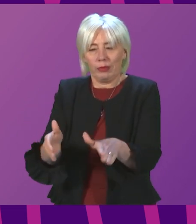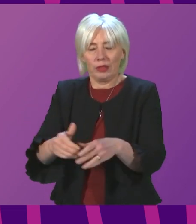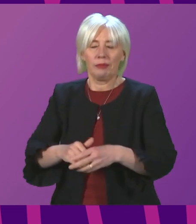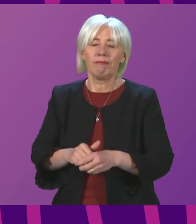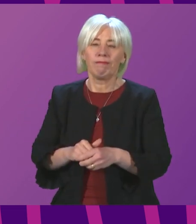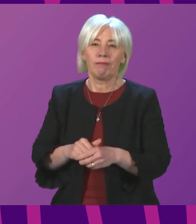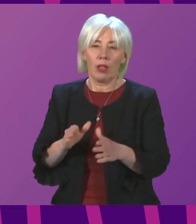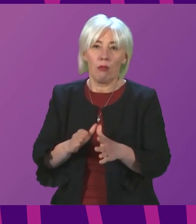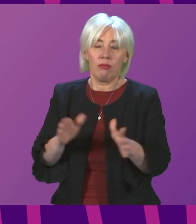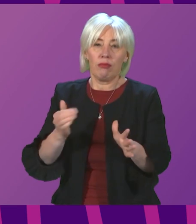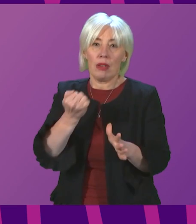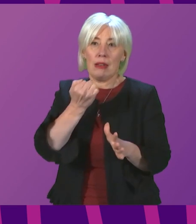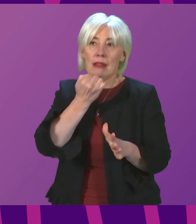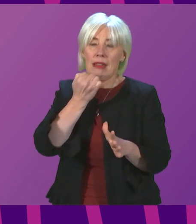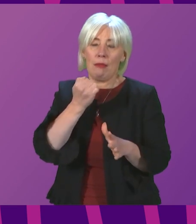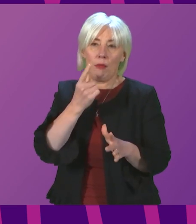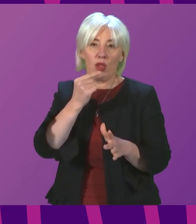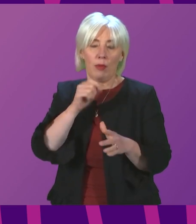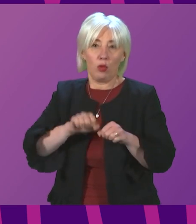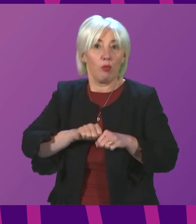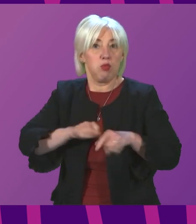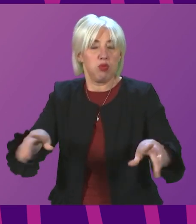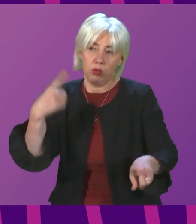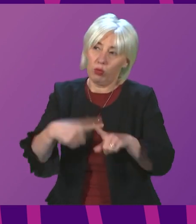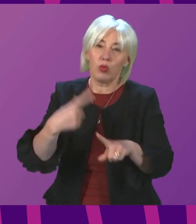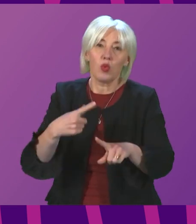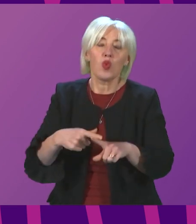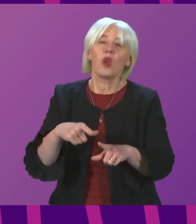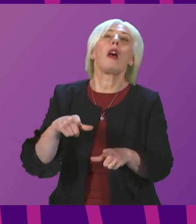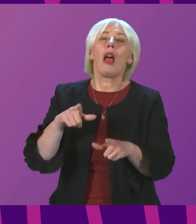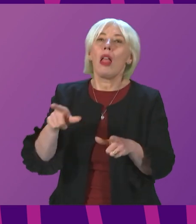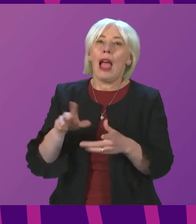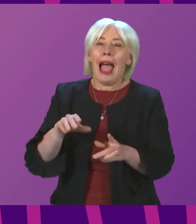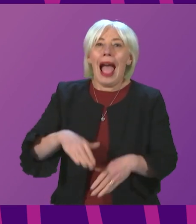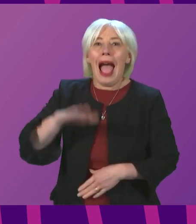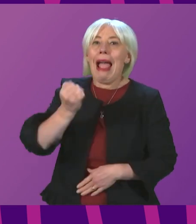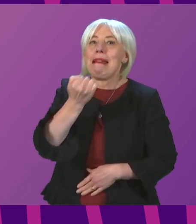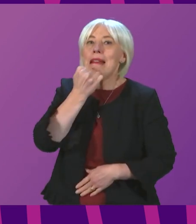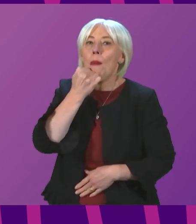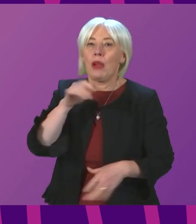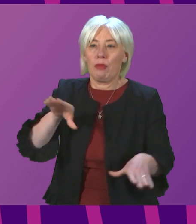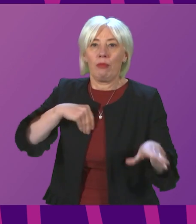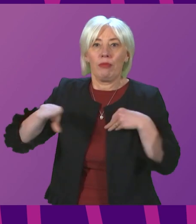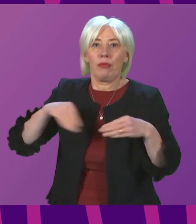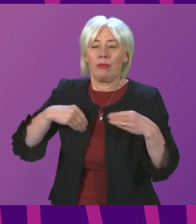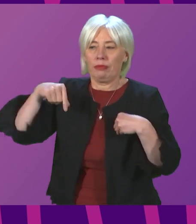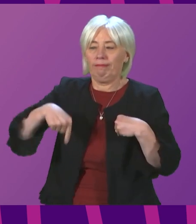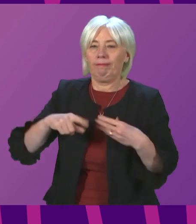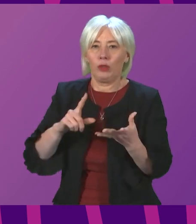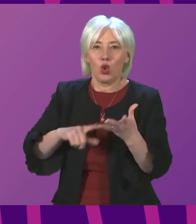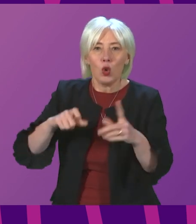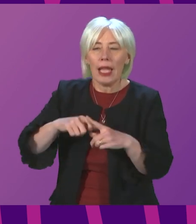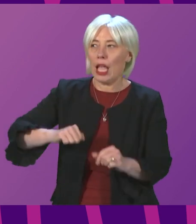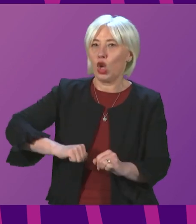transmissibility of the Omicron variant is still causing very high levels of infection here in Scotland, across the UK and